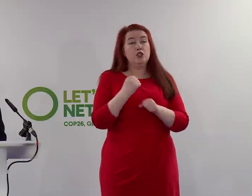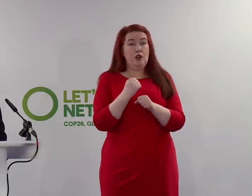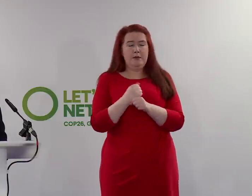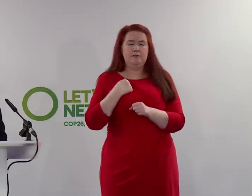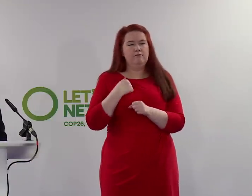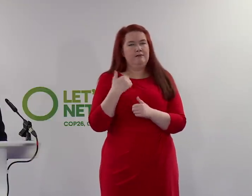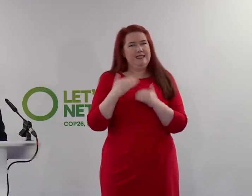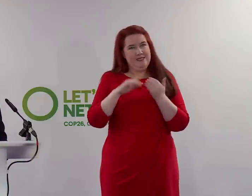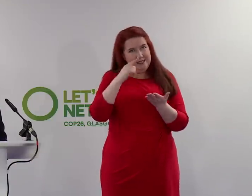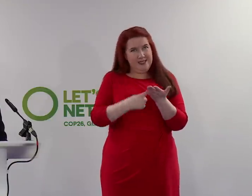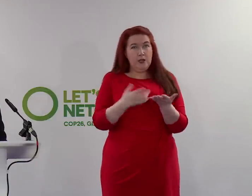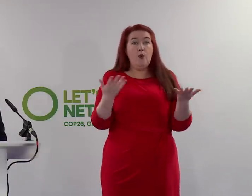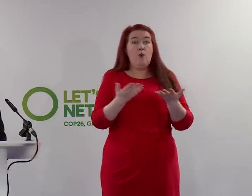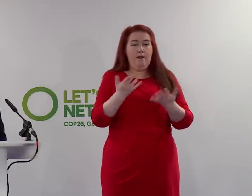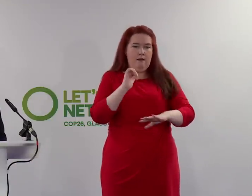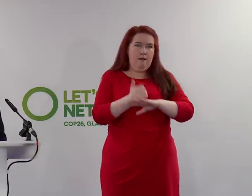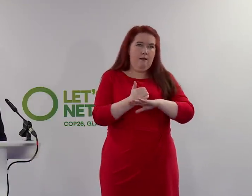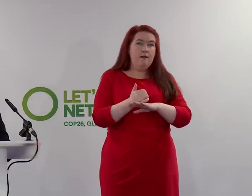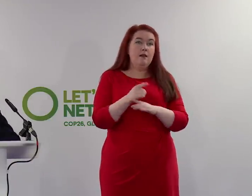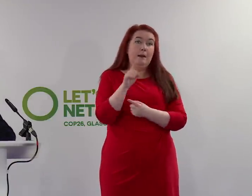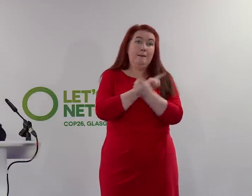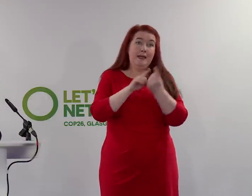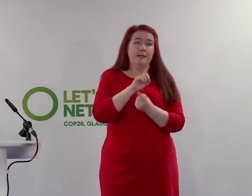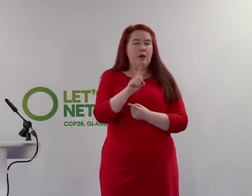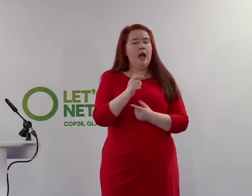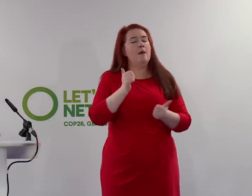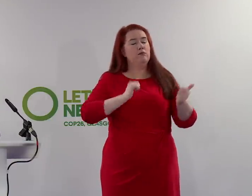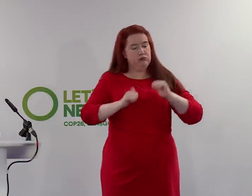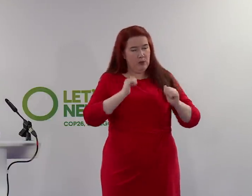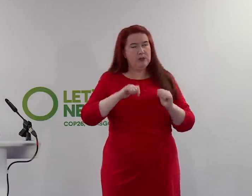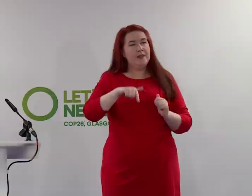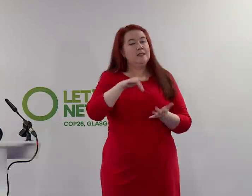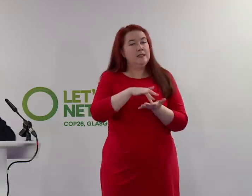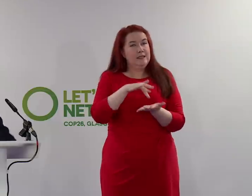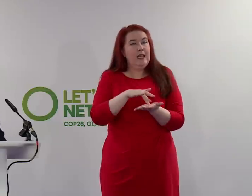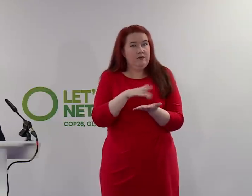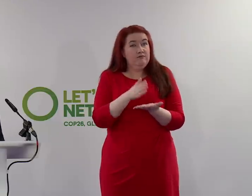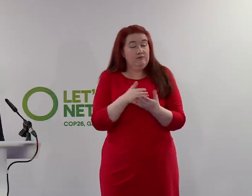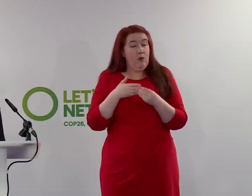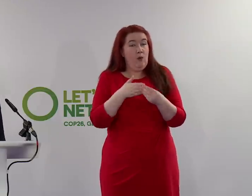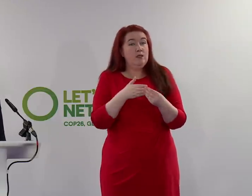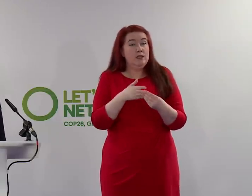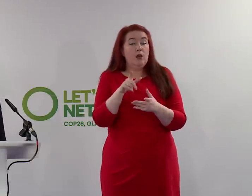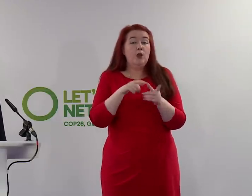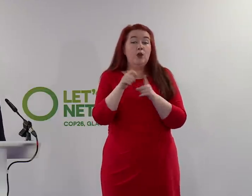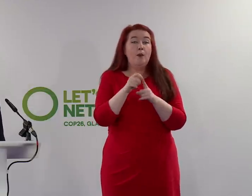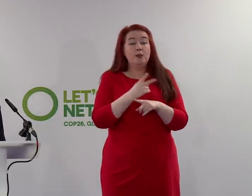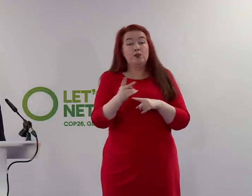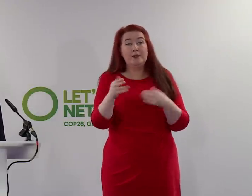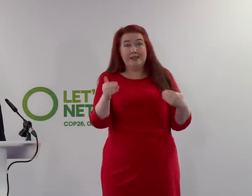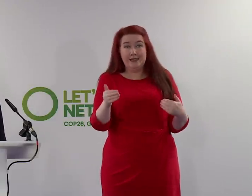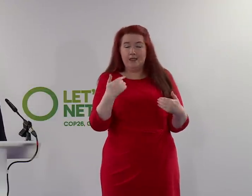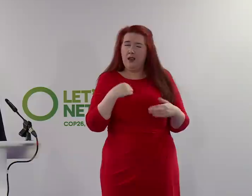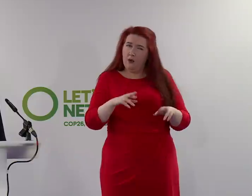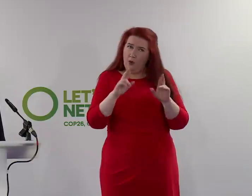maker in where the summit took place. But I am proud that this city will be hosting COP over the next two weeks. I just hope